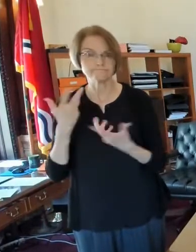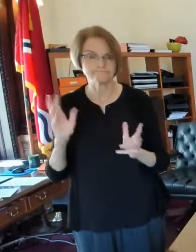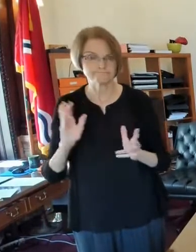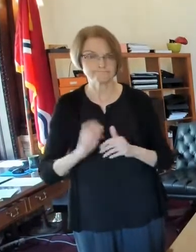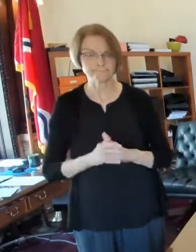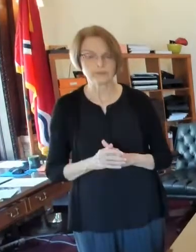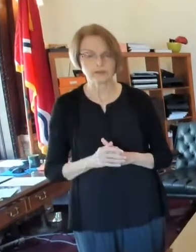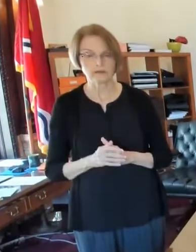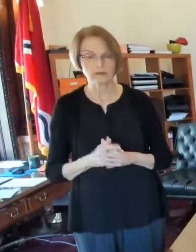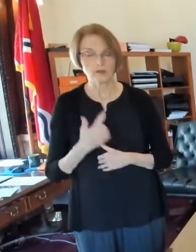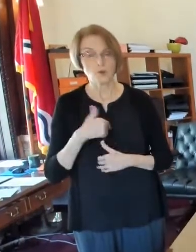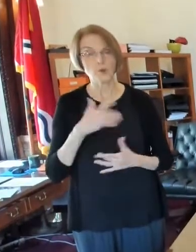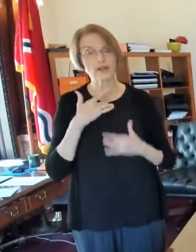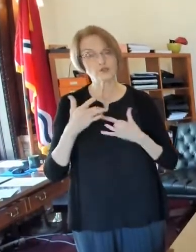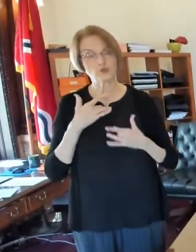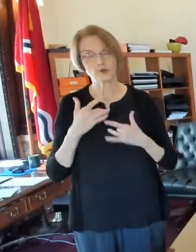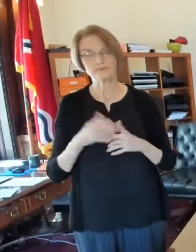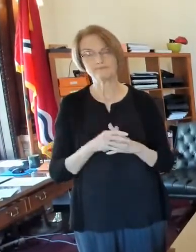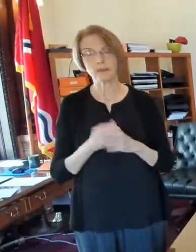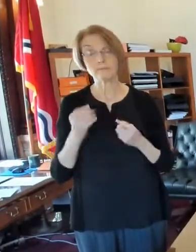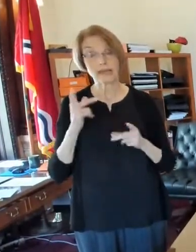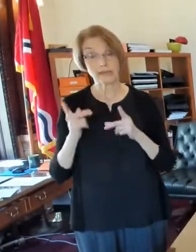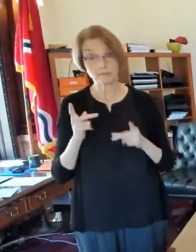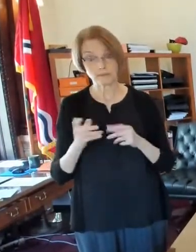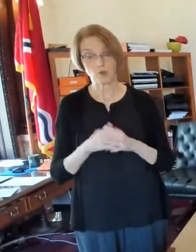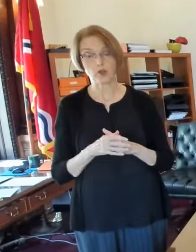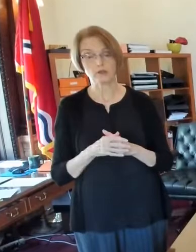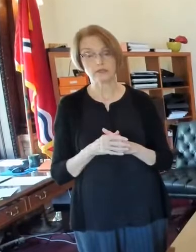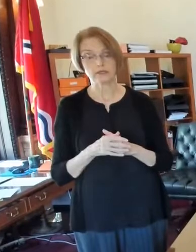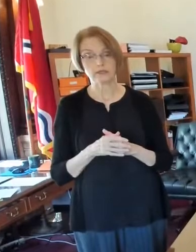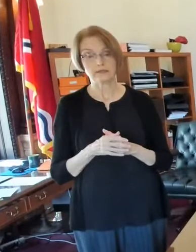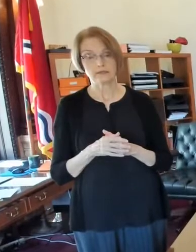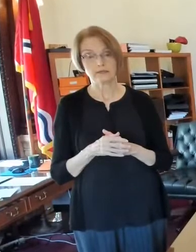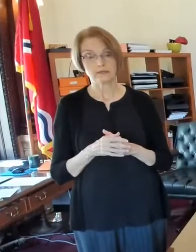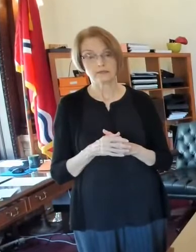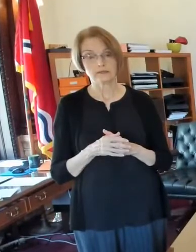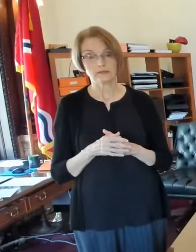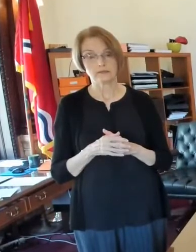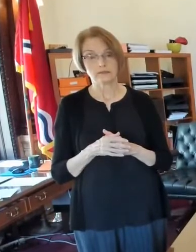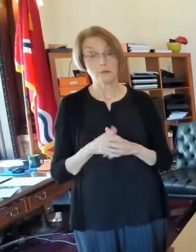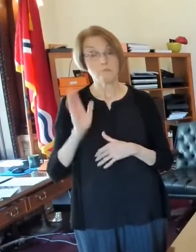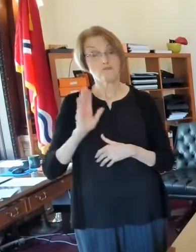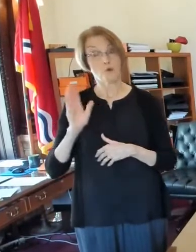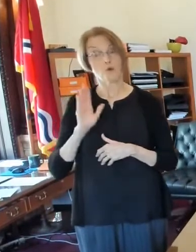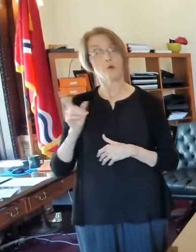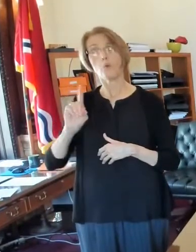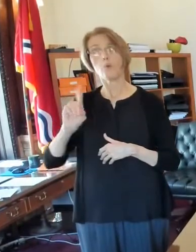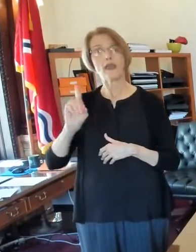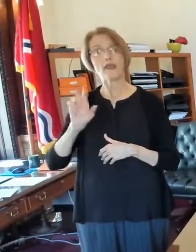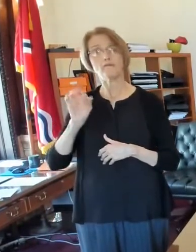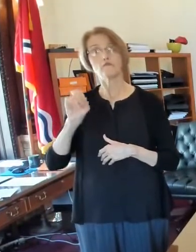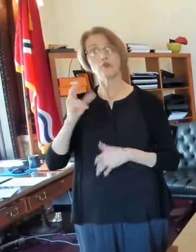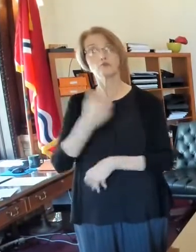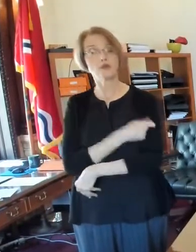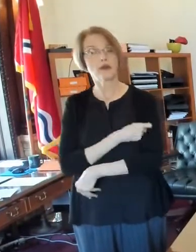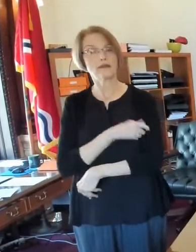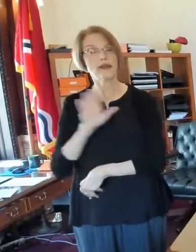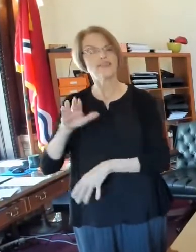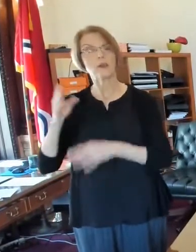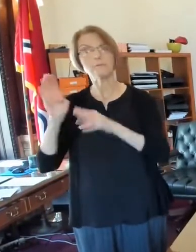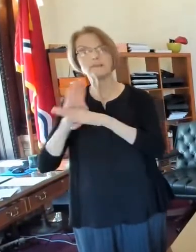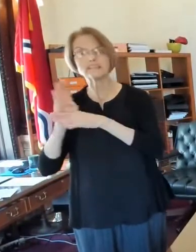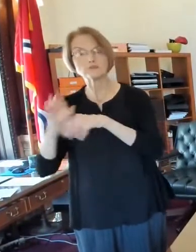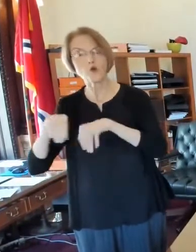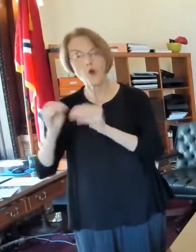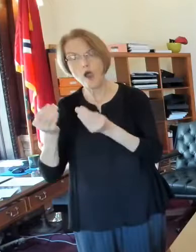a lot of people got their flu shot at the office because someone, you know, someone